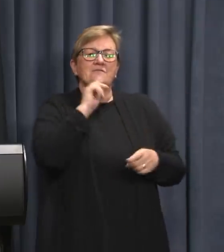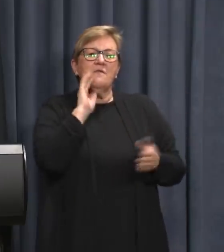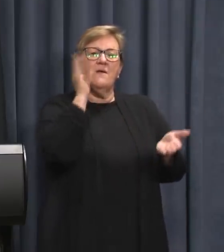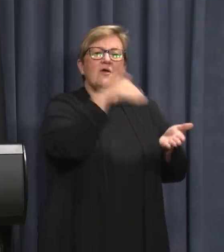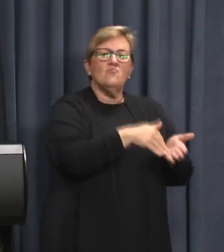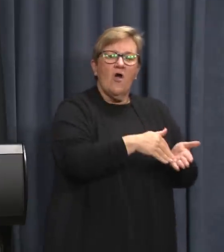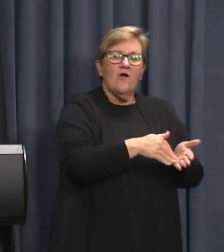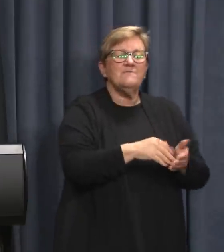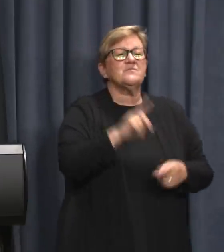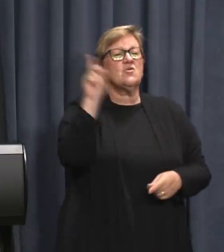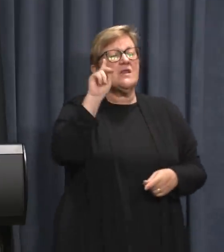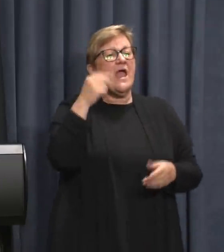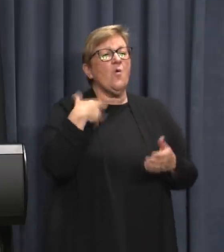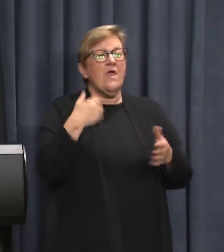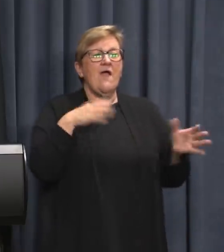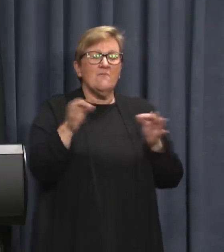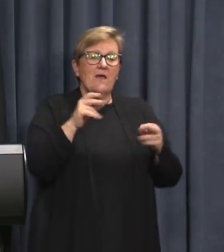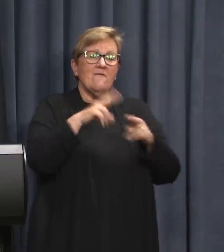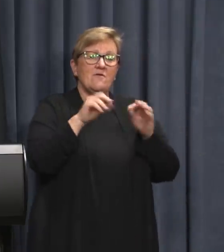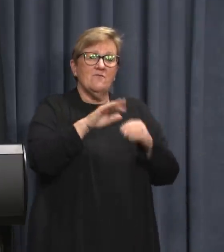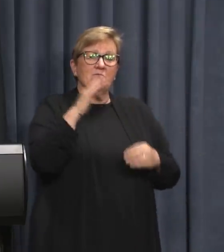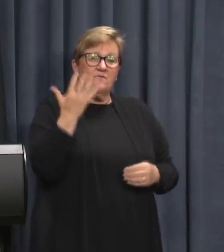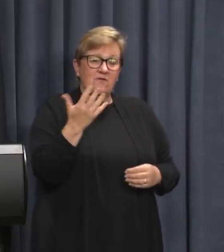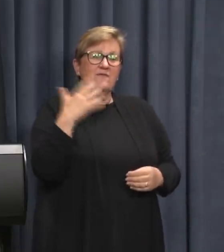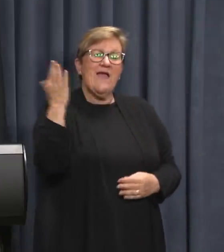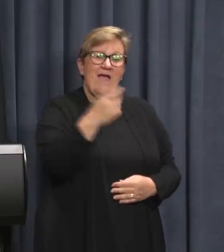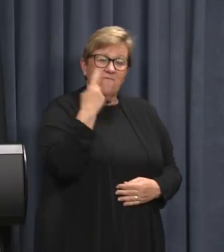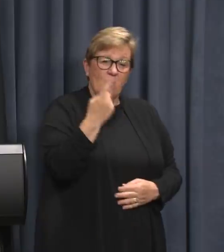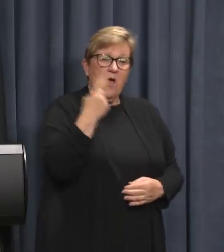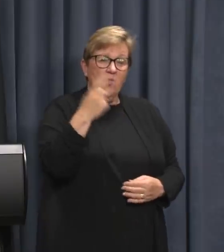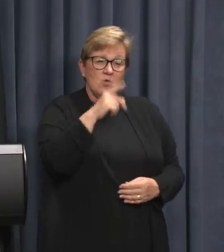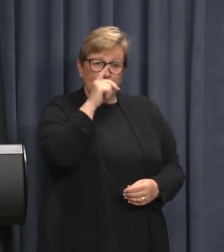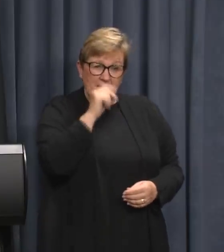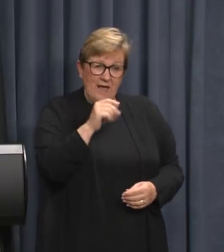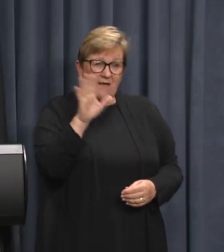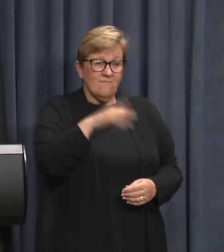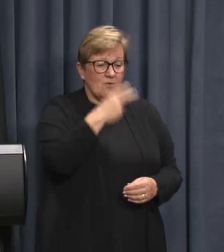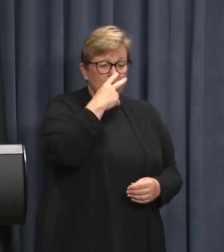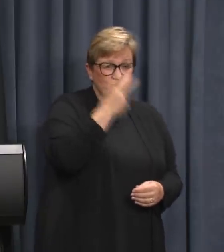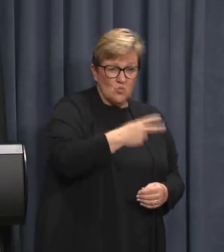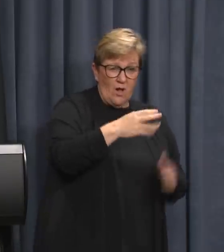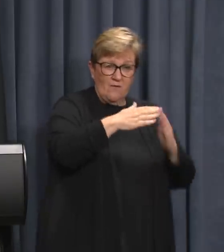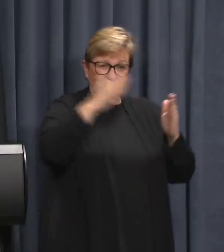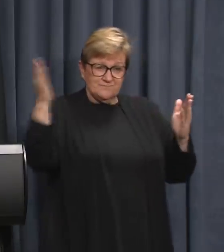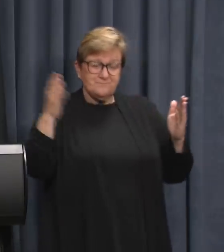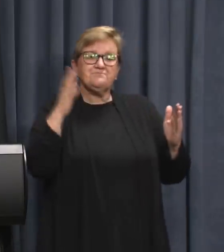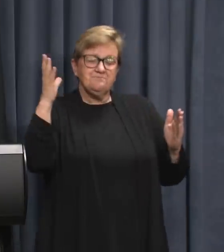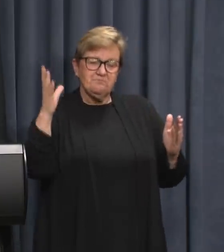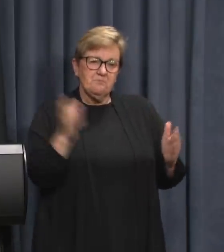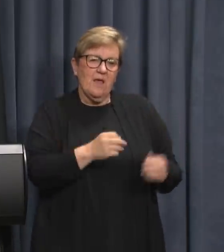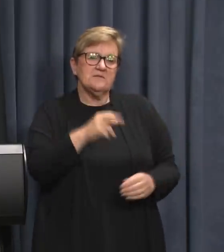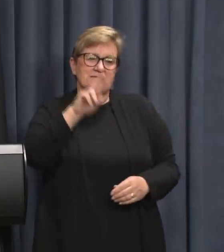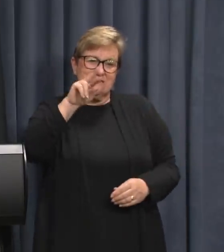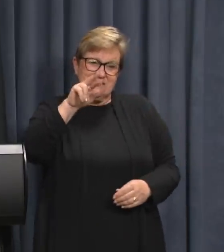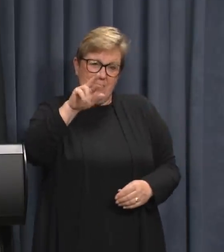under our safe transition plan from February 5 everyone who is eligible aged 12 and over is required to